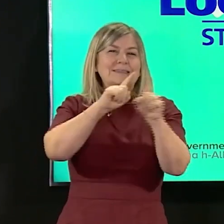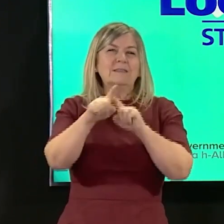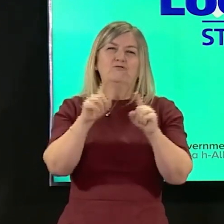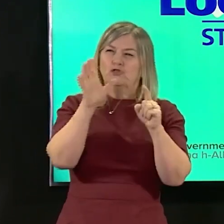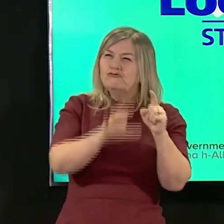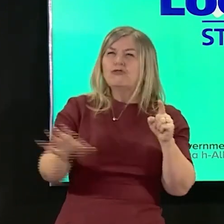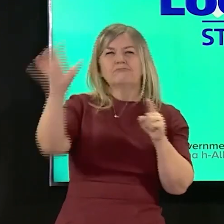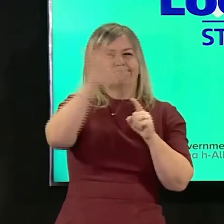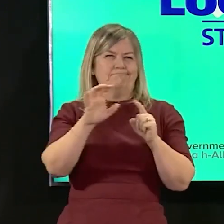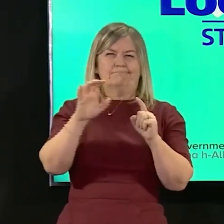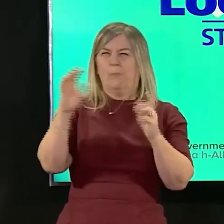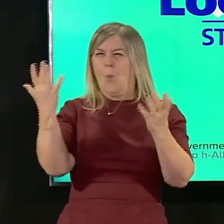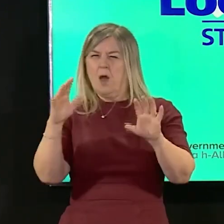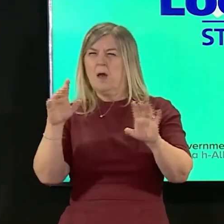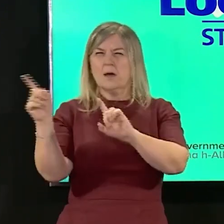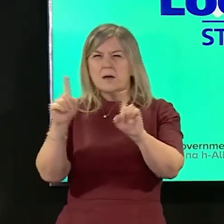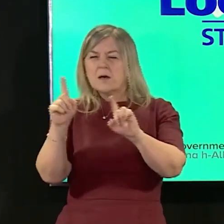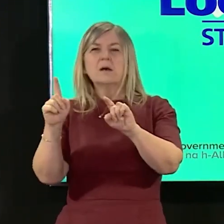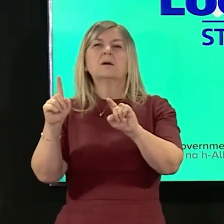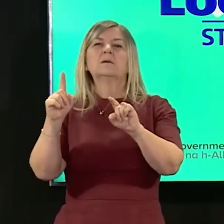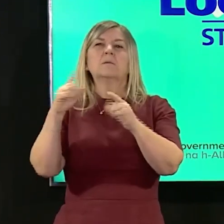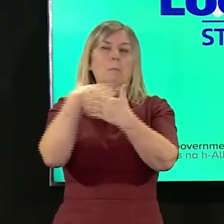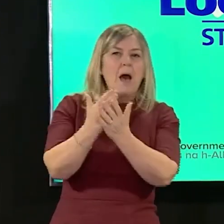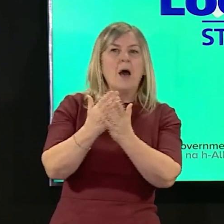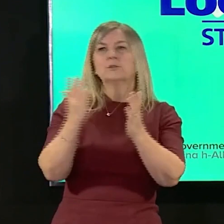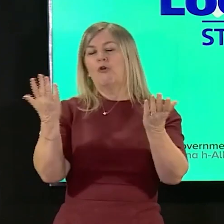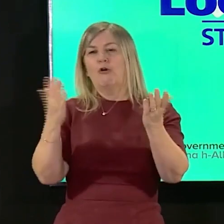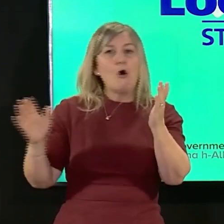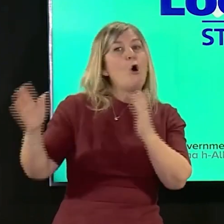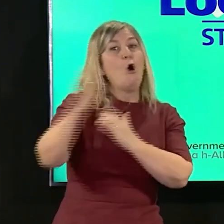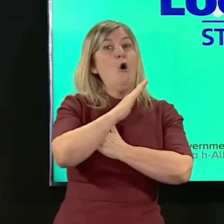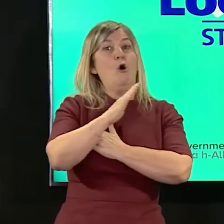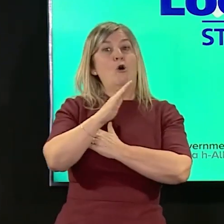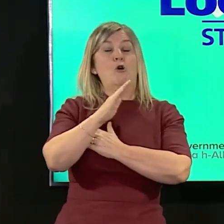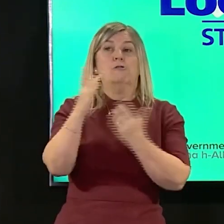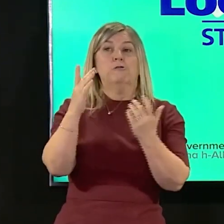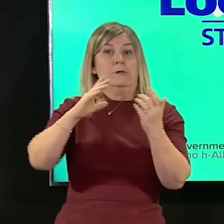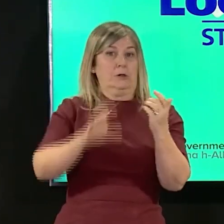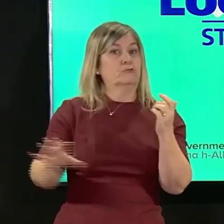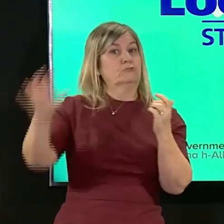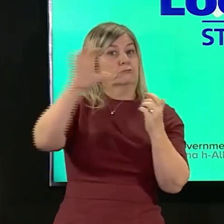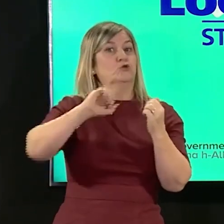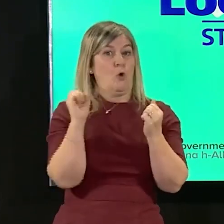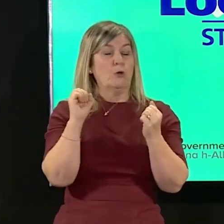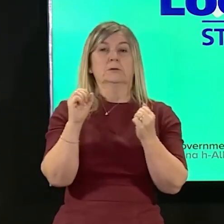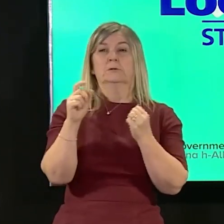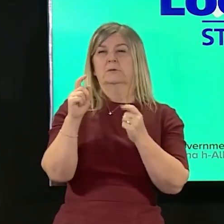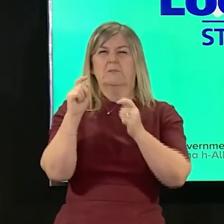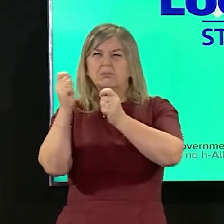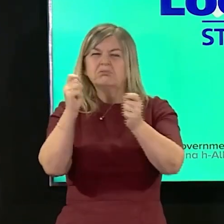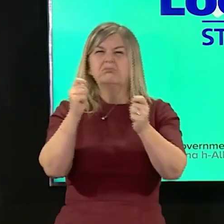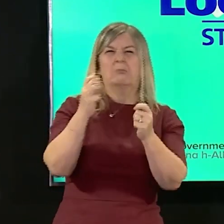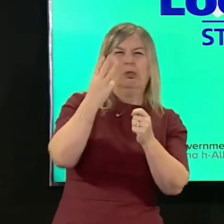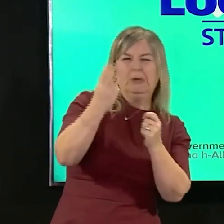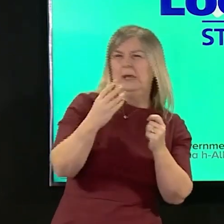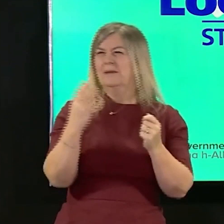we would decide whether all or parts of the country maybe moved out of level four down to level three and of course that's the point at